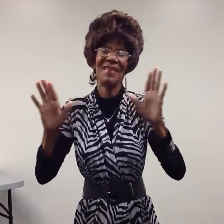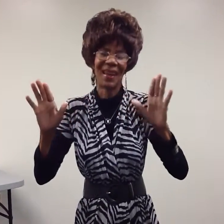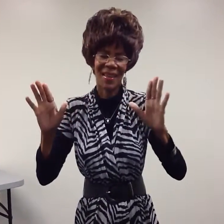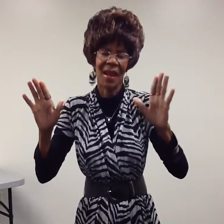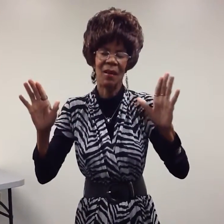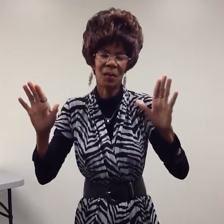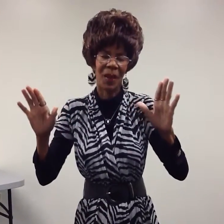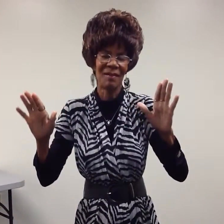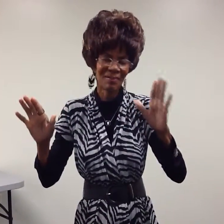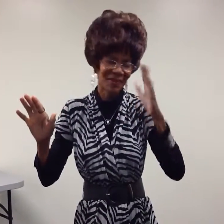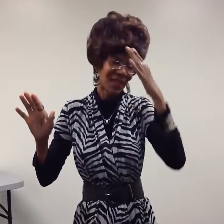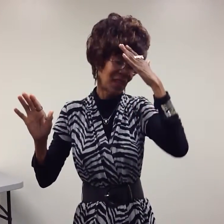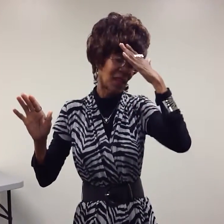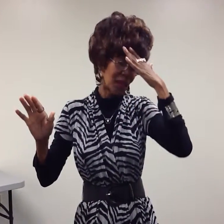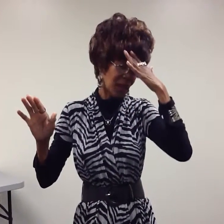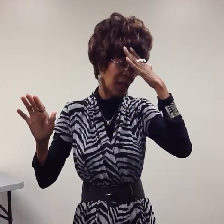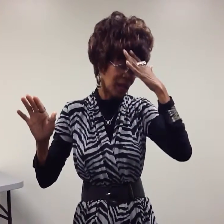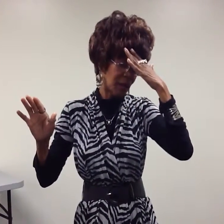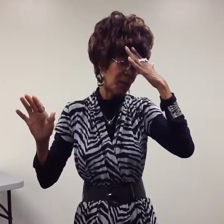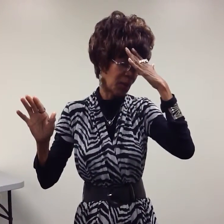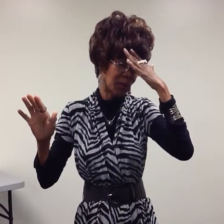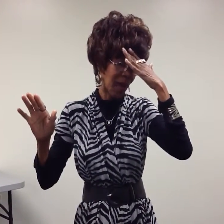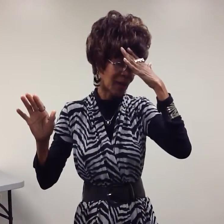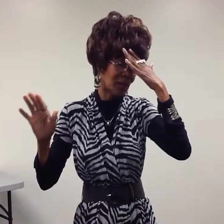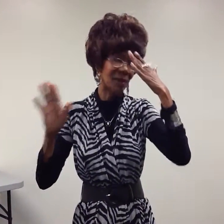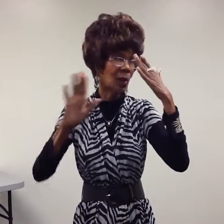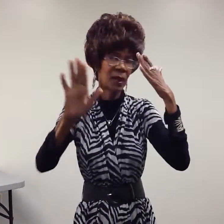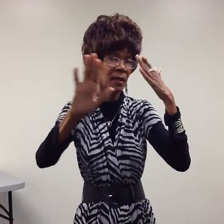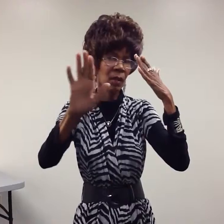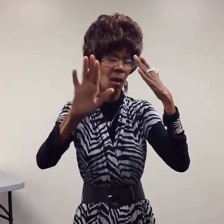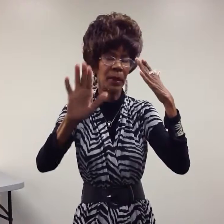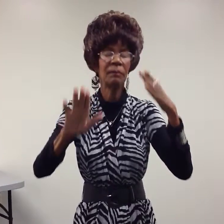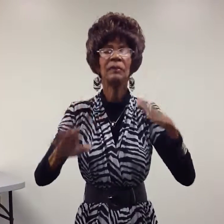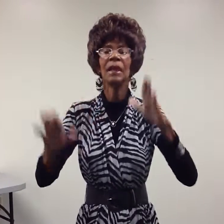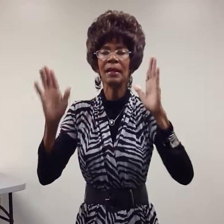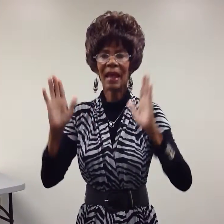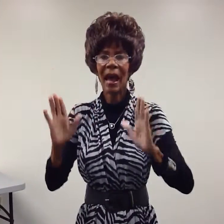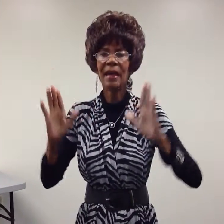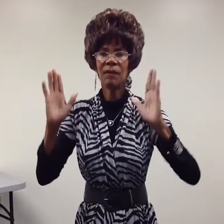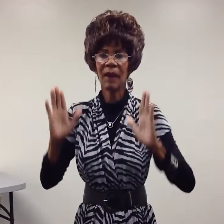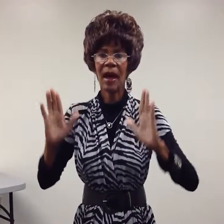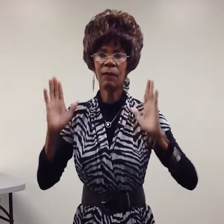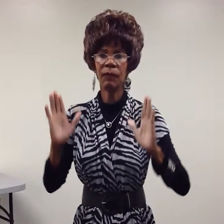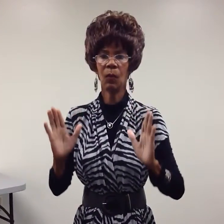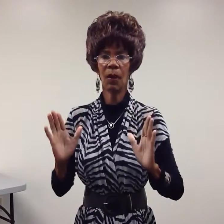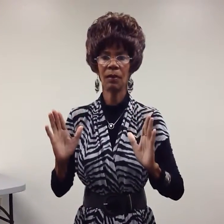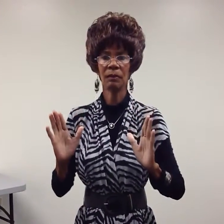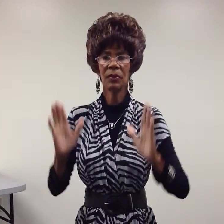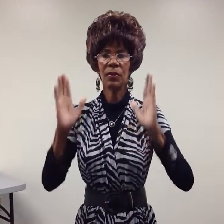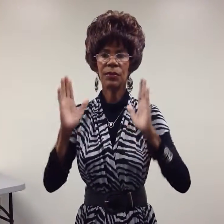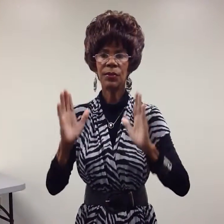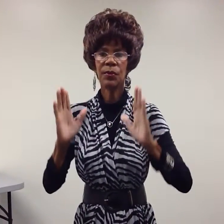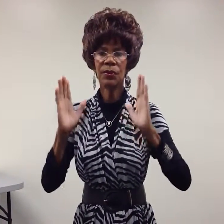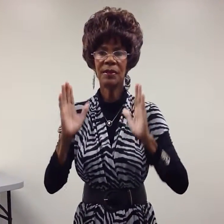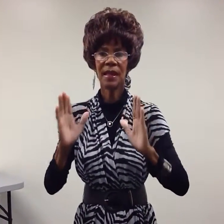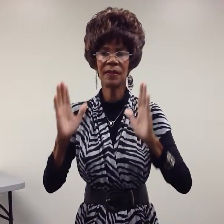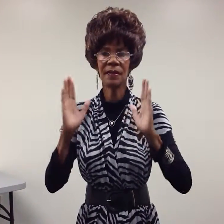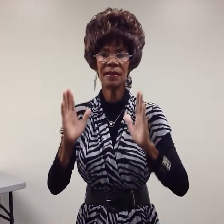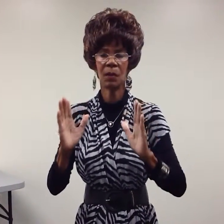I got carried away. American Idol. No, they didn't call me. 954-260